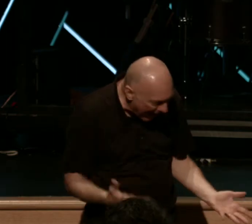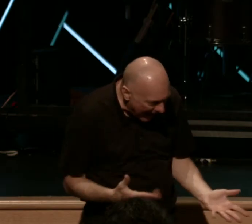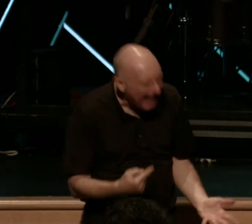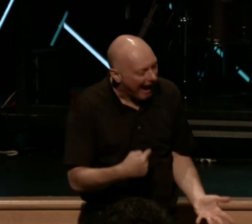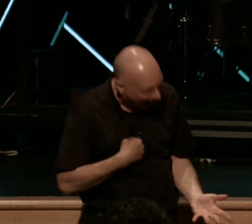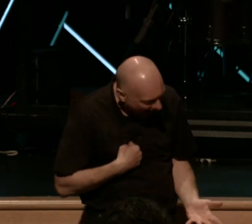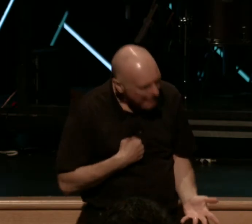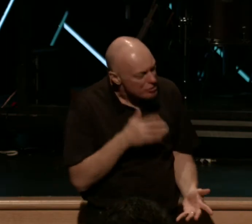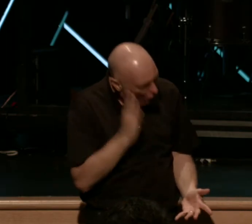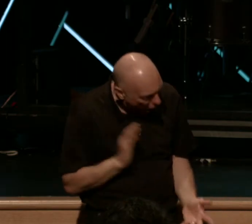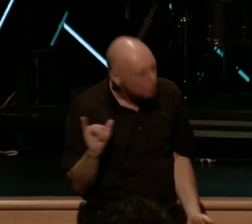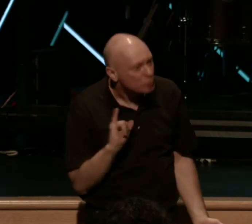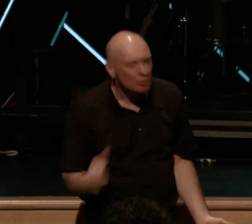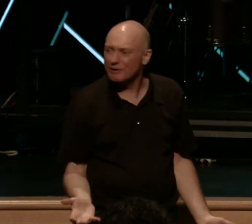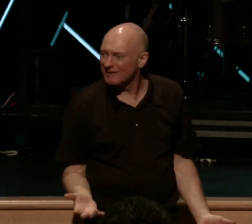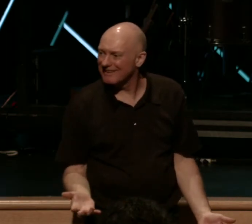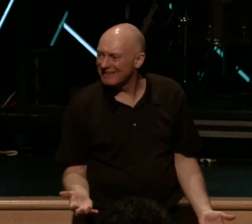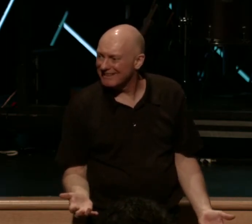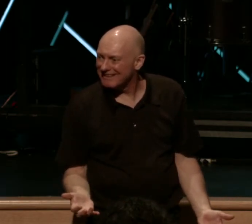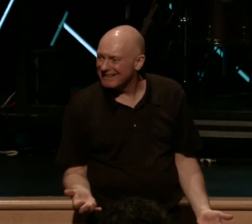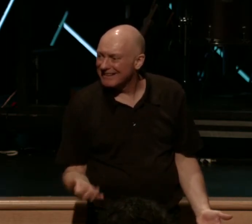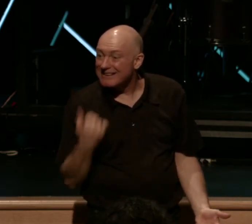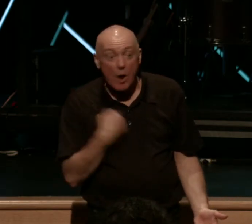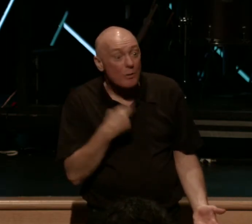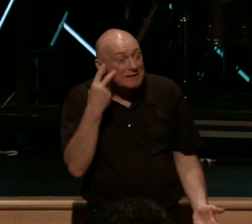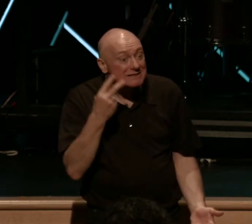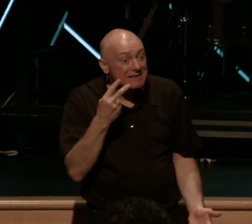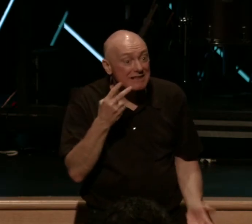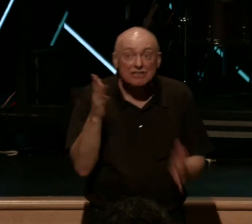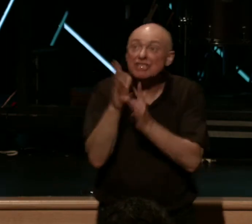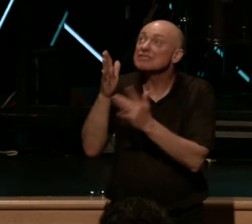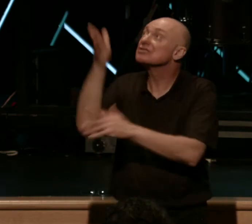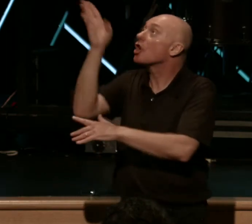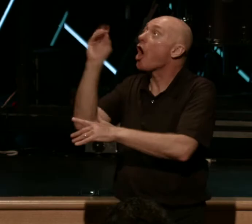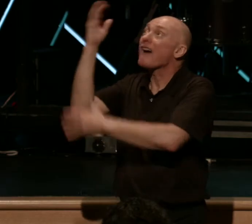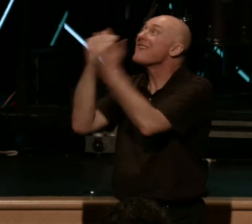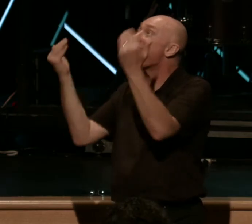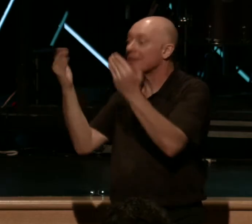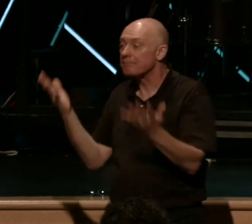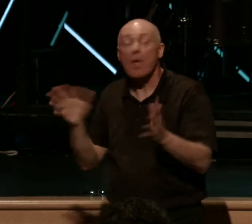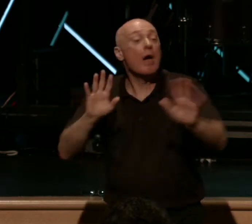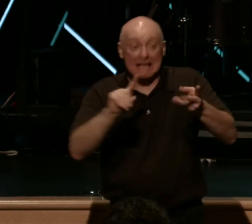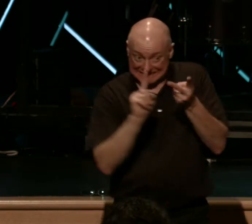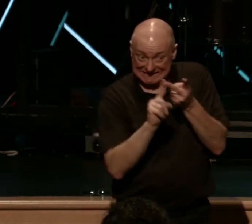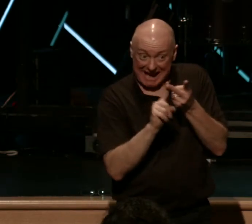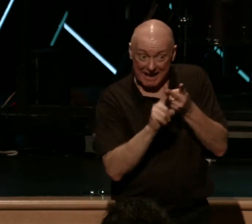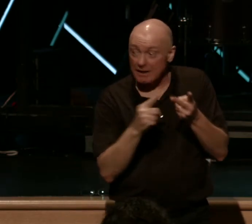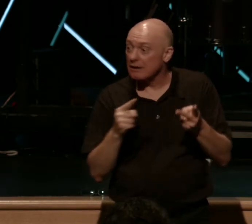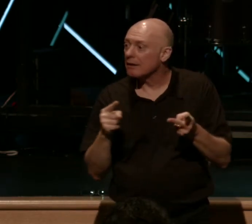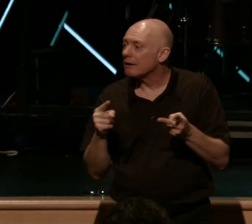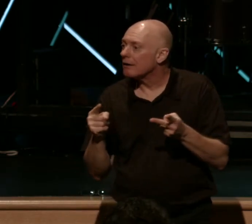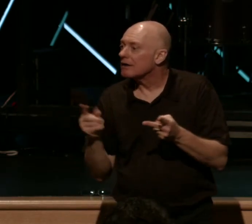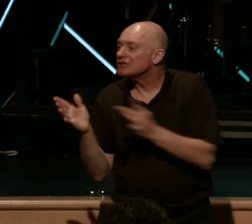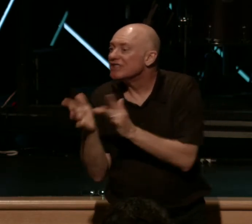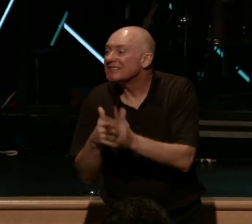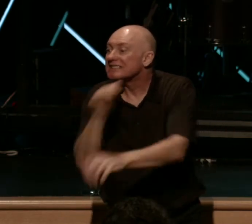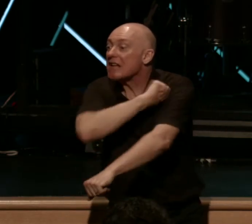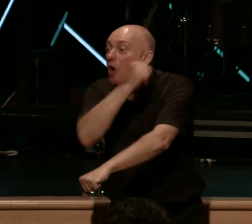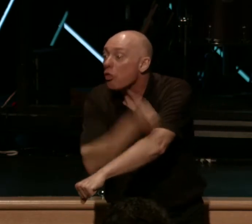all God. And now we see he's the God of heaven. Always was, always is. But secondly, we see that he has authority over earth. So turn with to